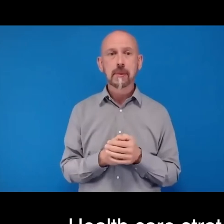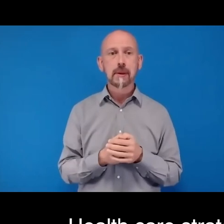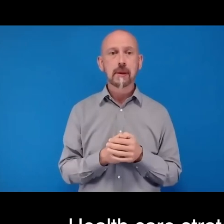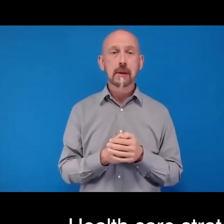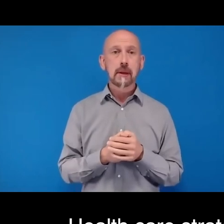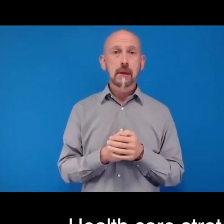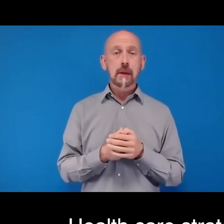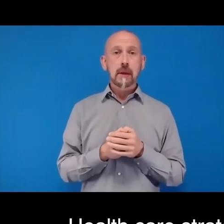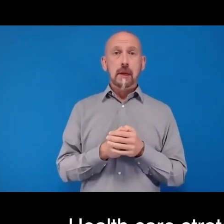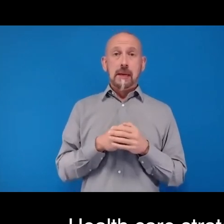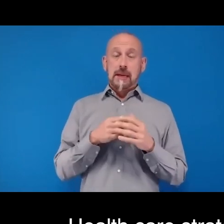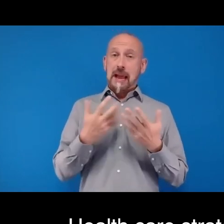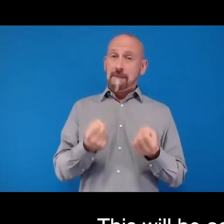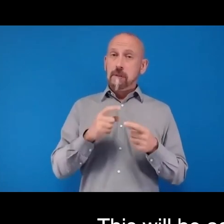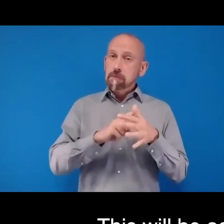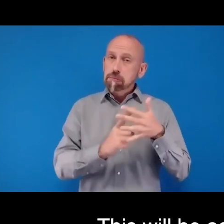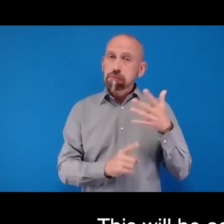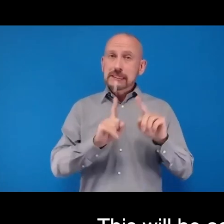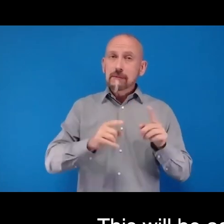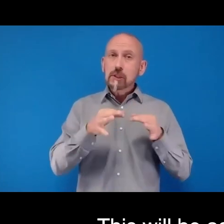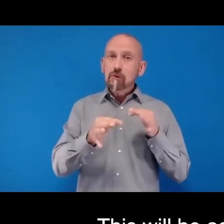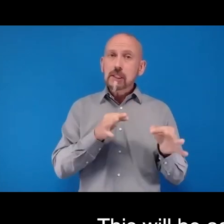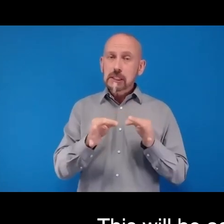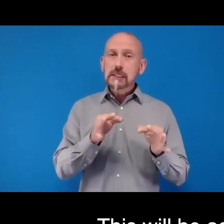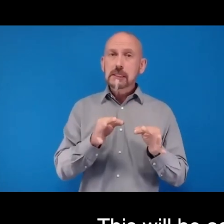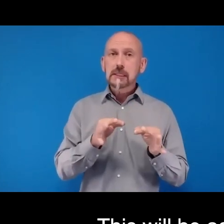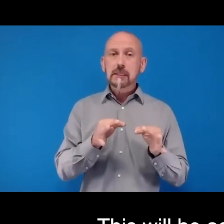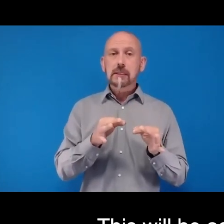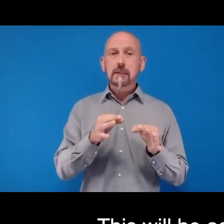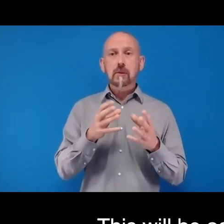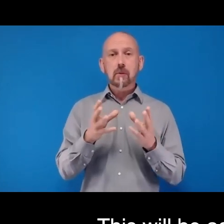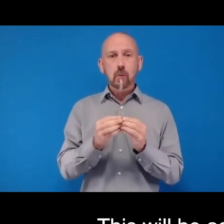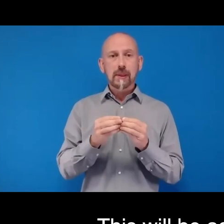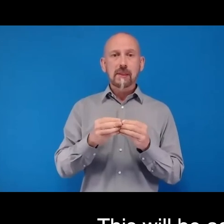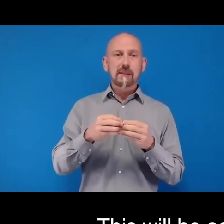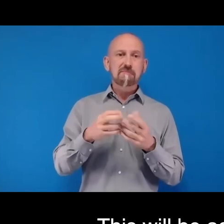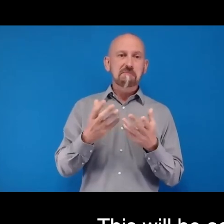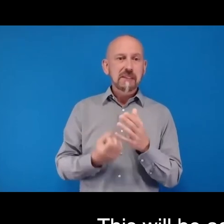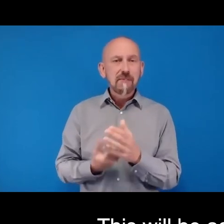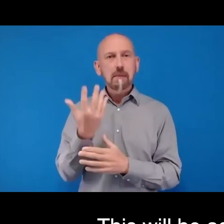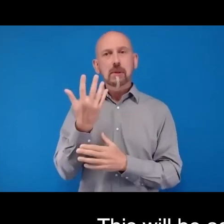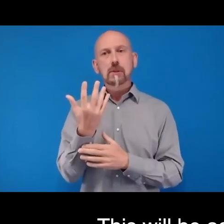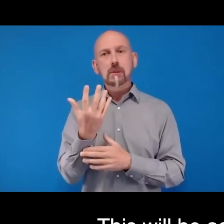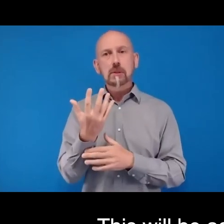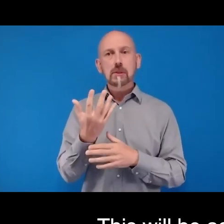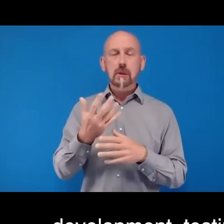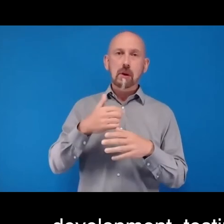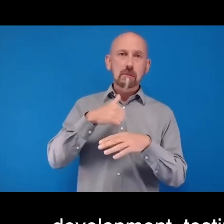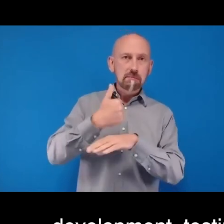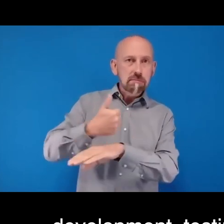strategies, including the development, testing, and run out the WSO technical tools,